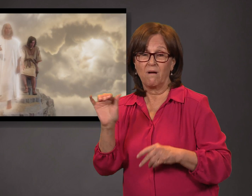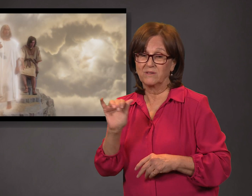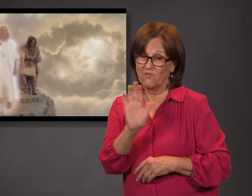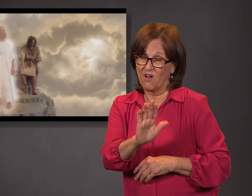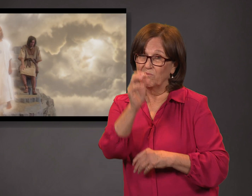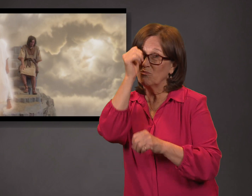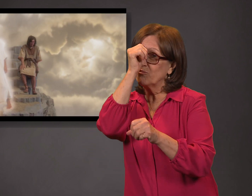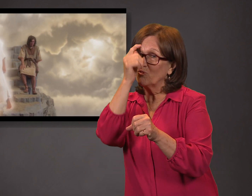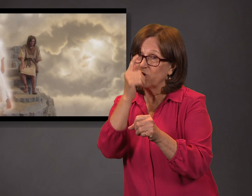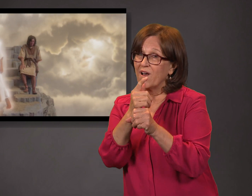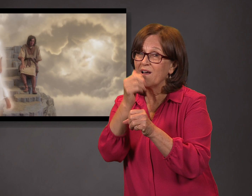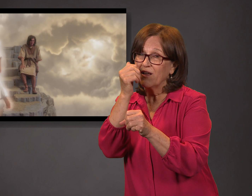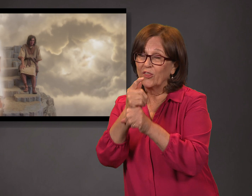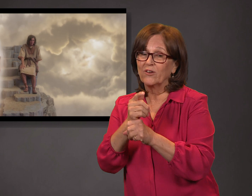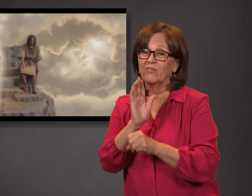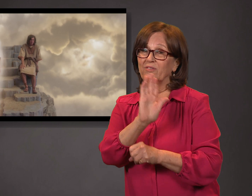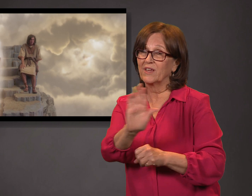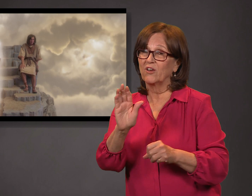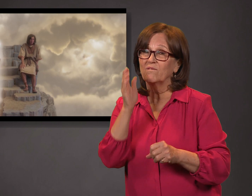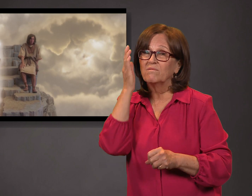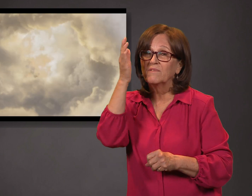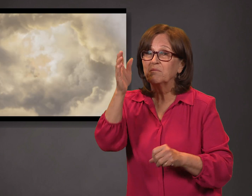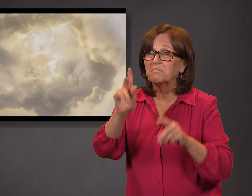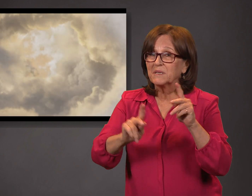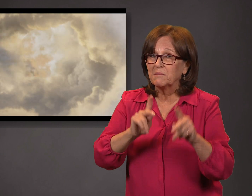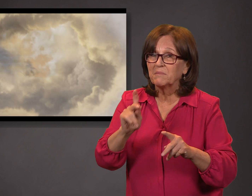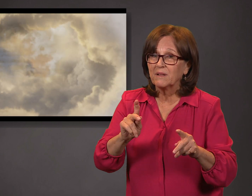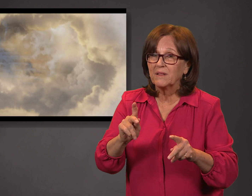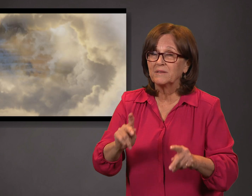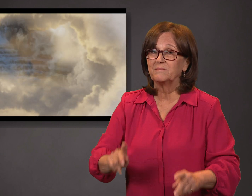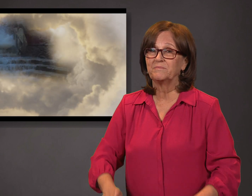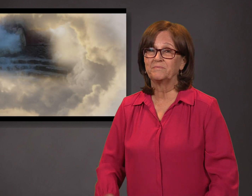Look, behold thy seed, and also the seed of thy brethren.